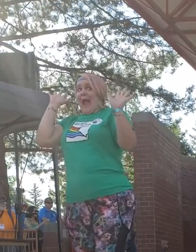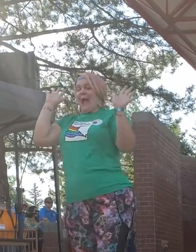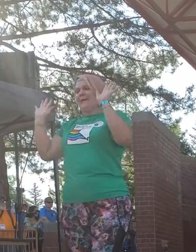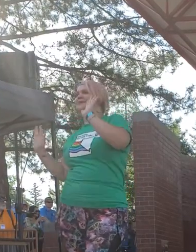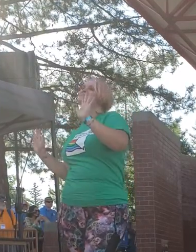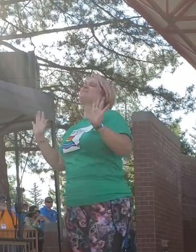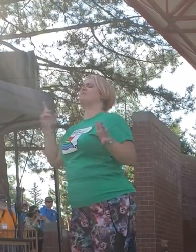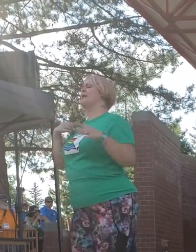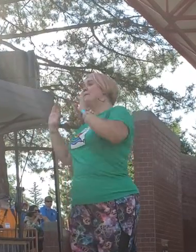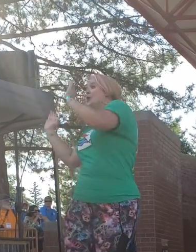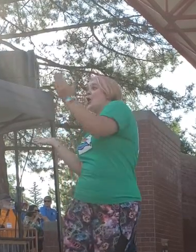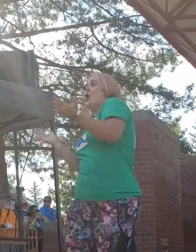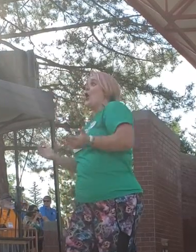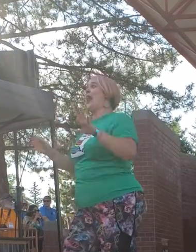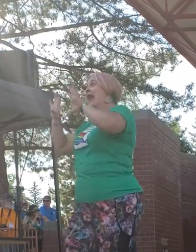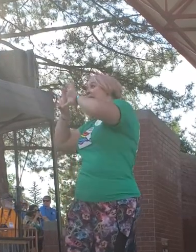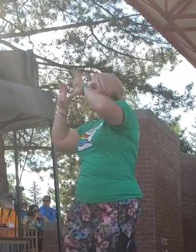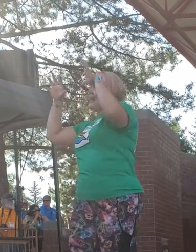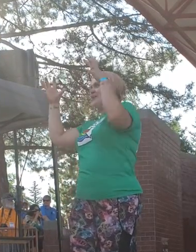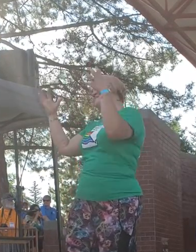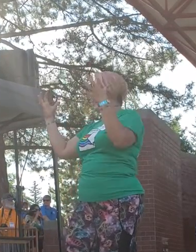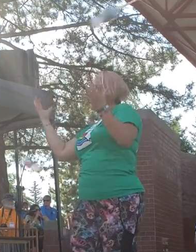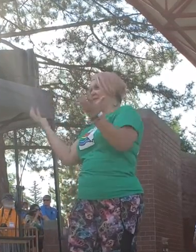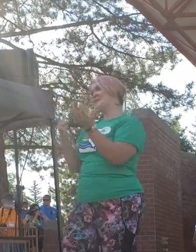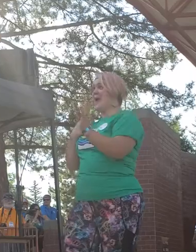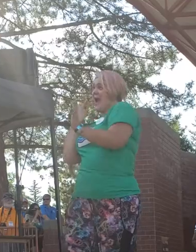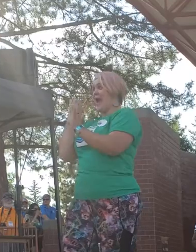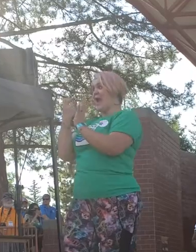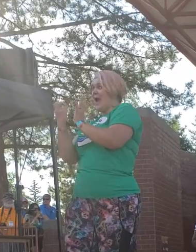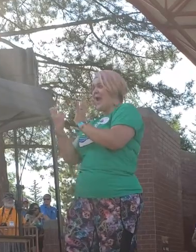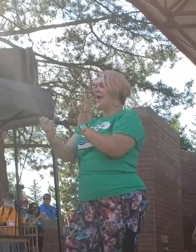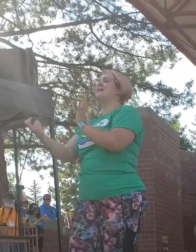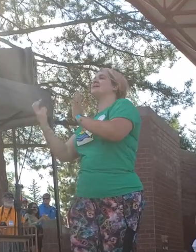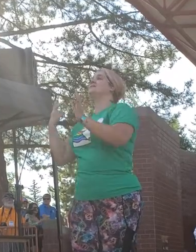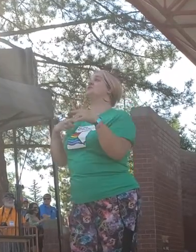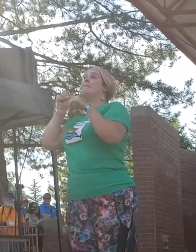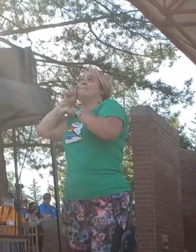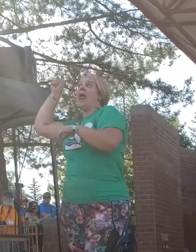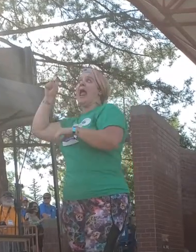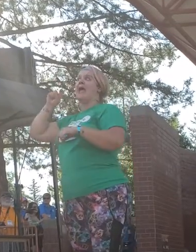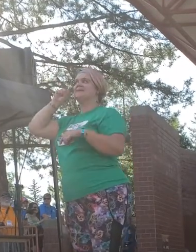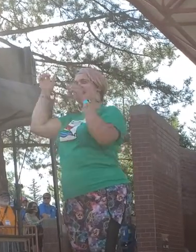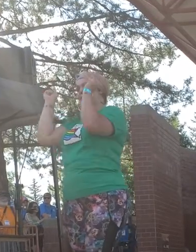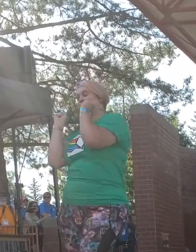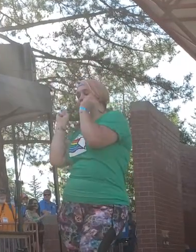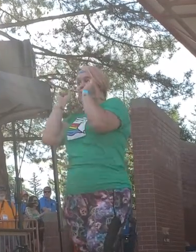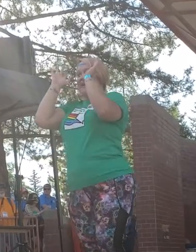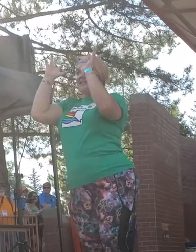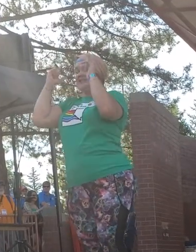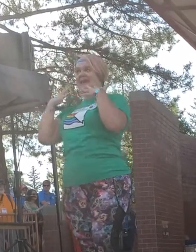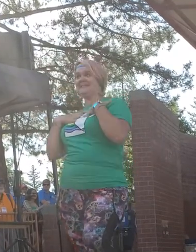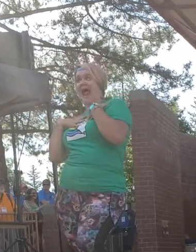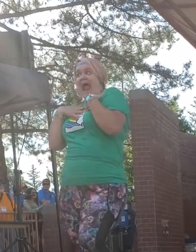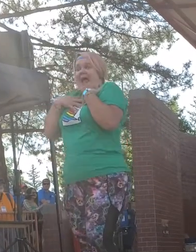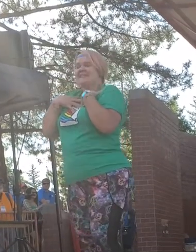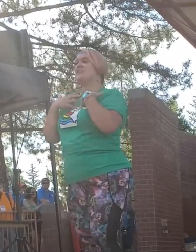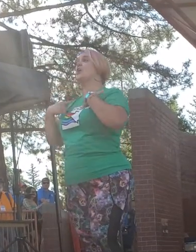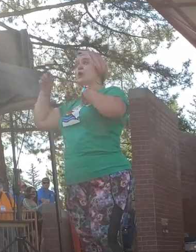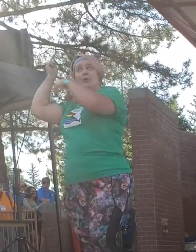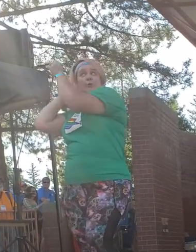I'm a Barbie girl In the Barbie world I'm a Barbie girl you